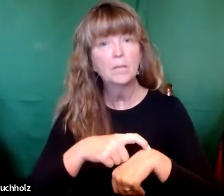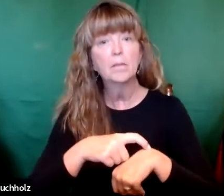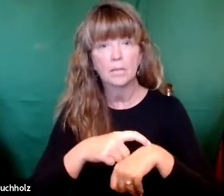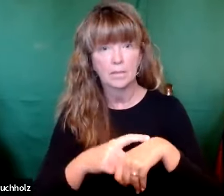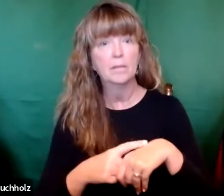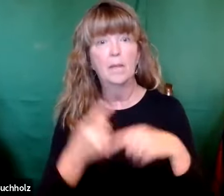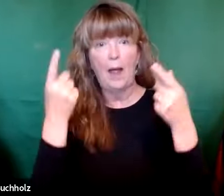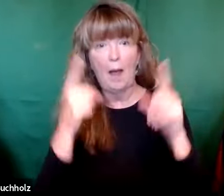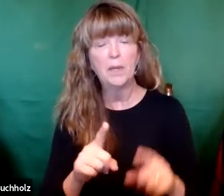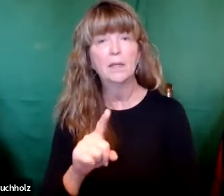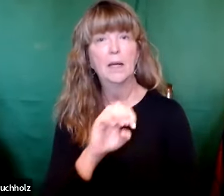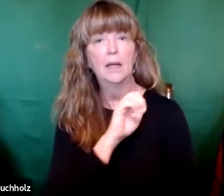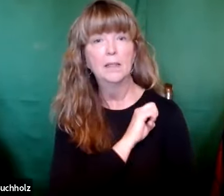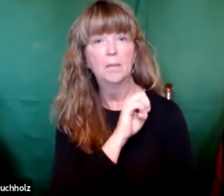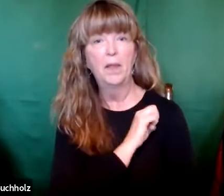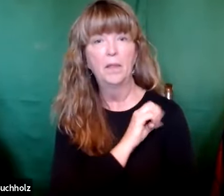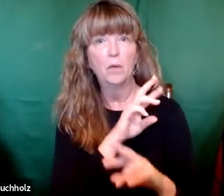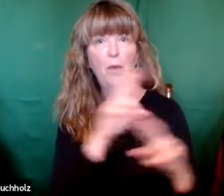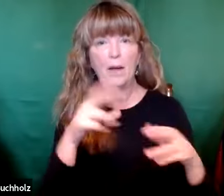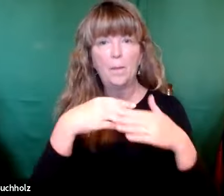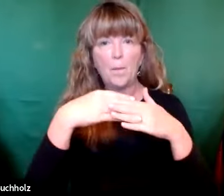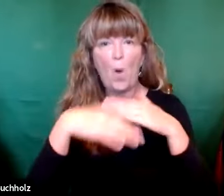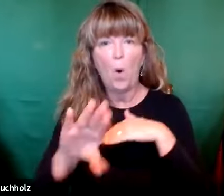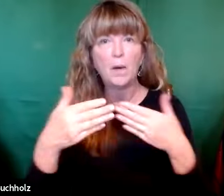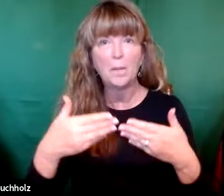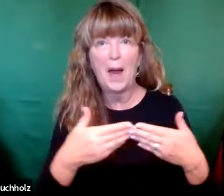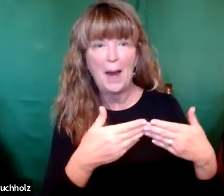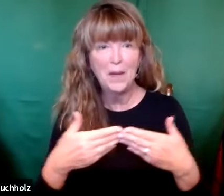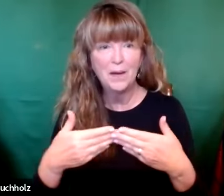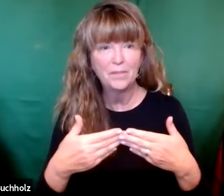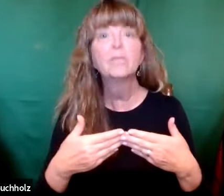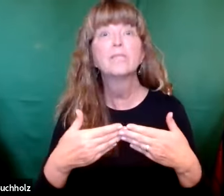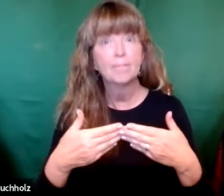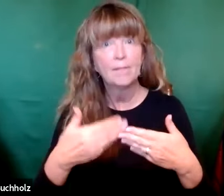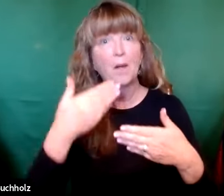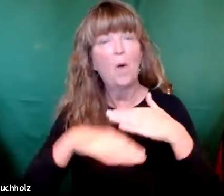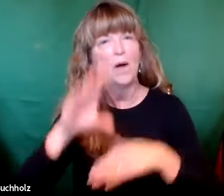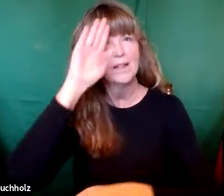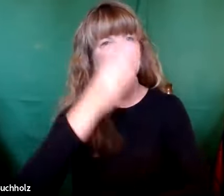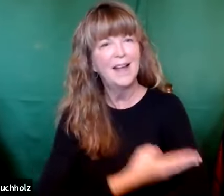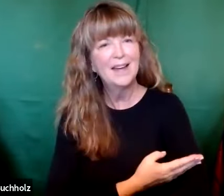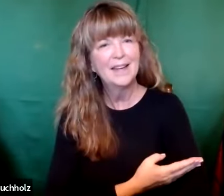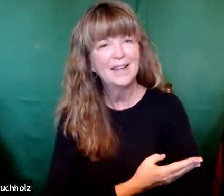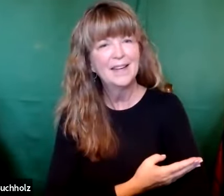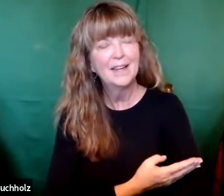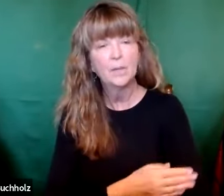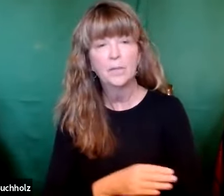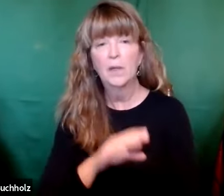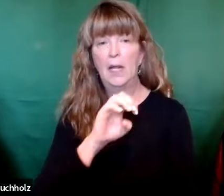When it was time for Elizabeth to have her baby, she gave